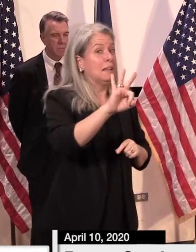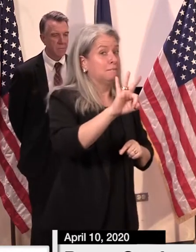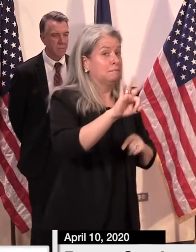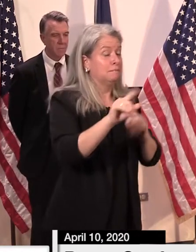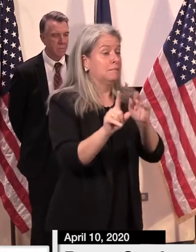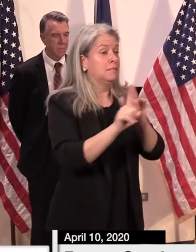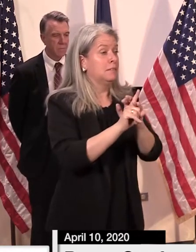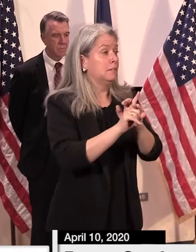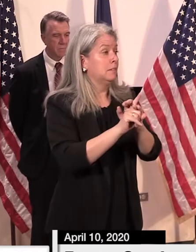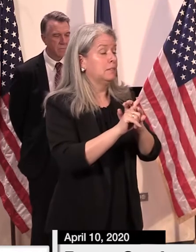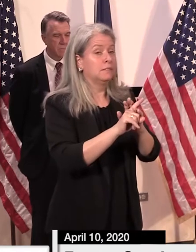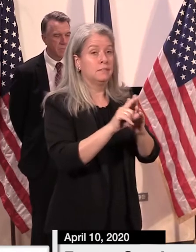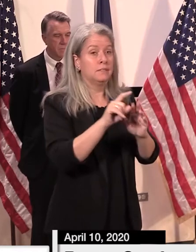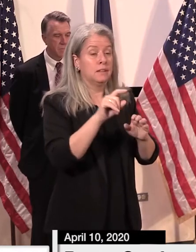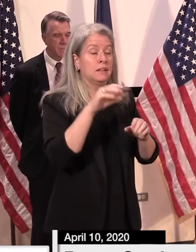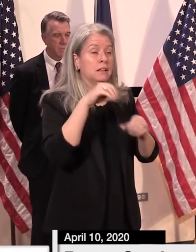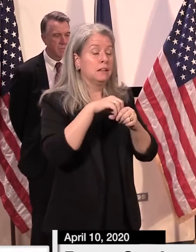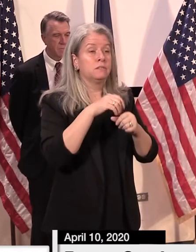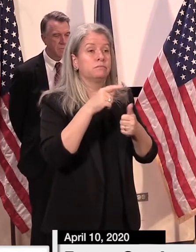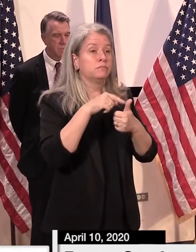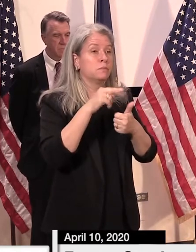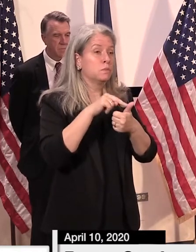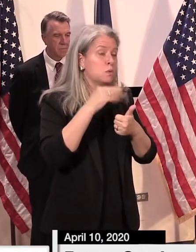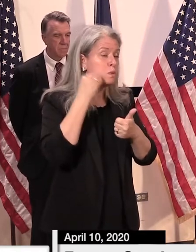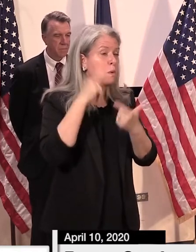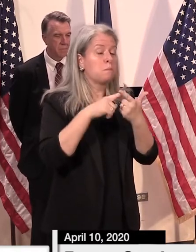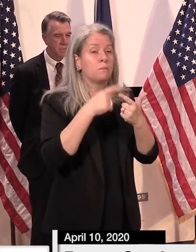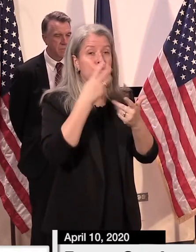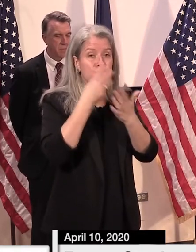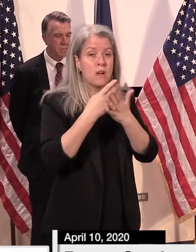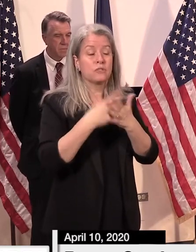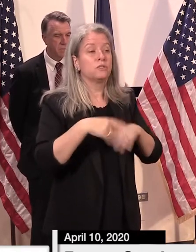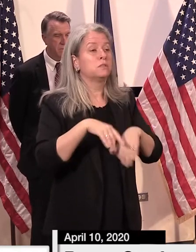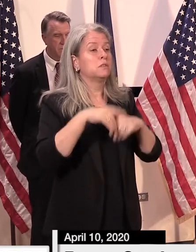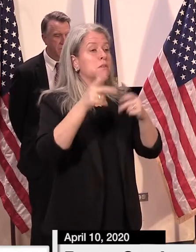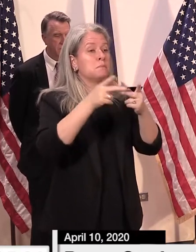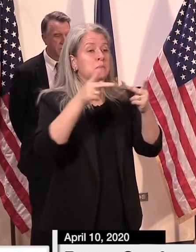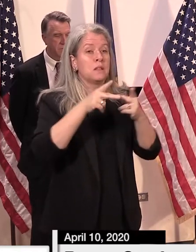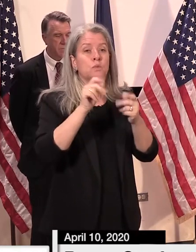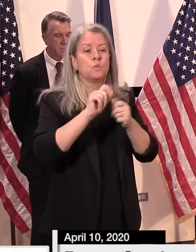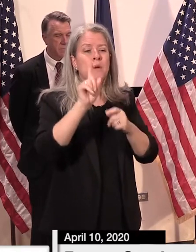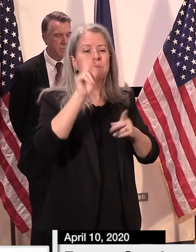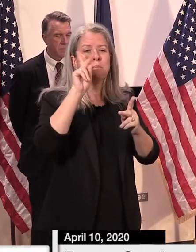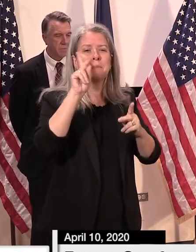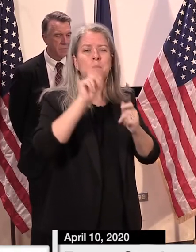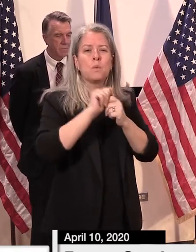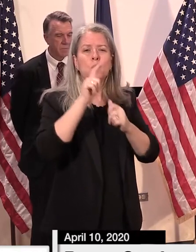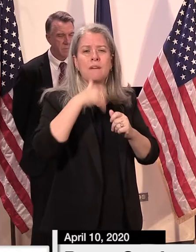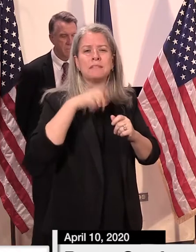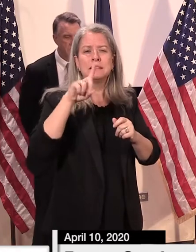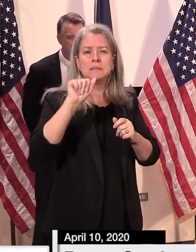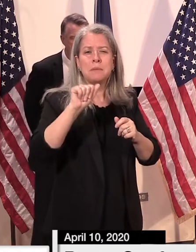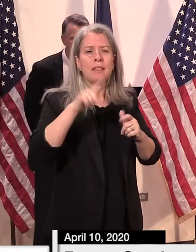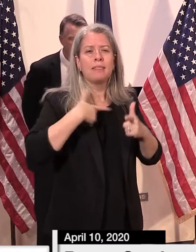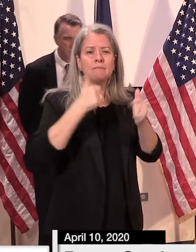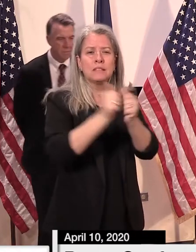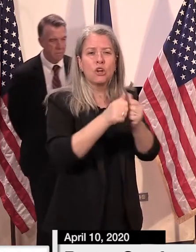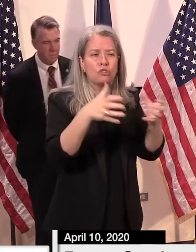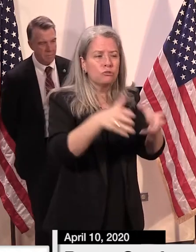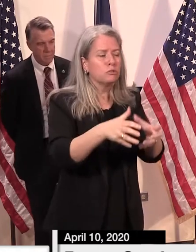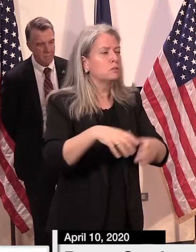cases within the following nursing homes, corrections, those homes with disability or disabled